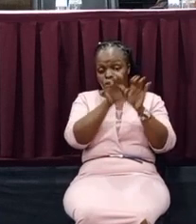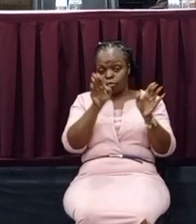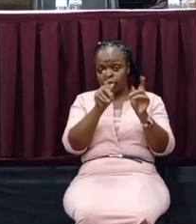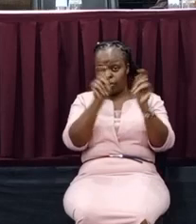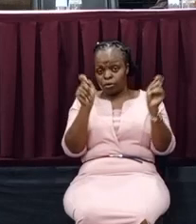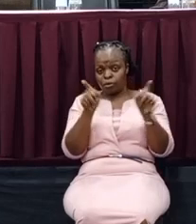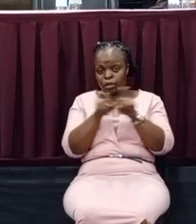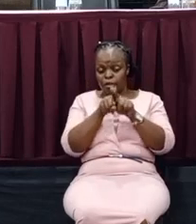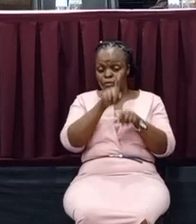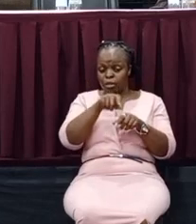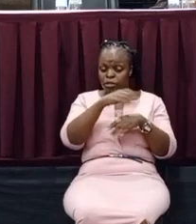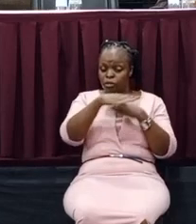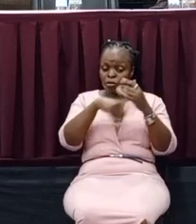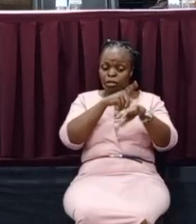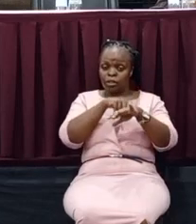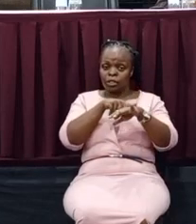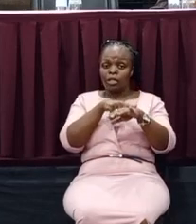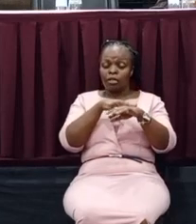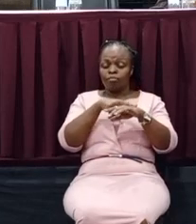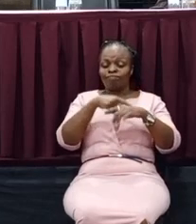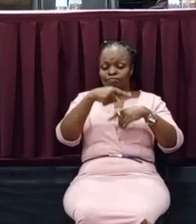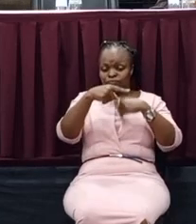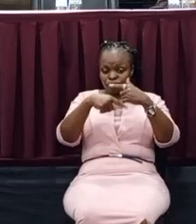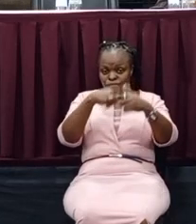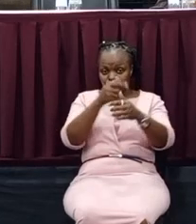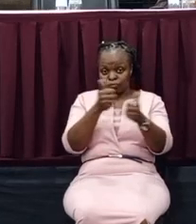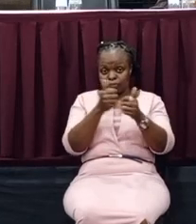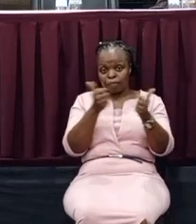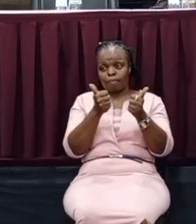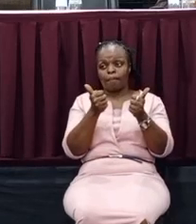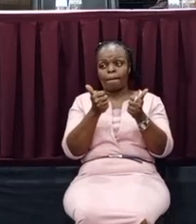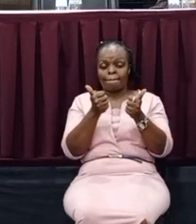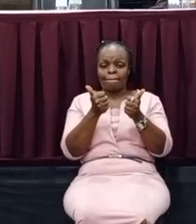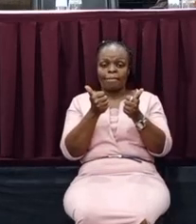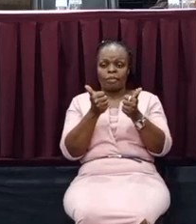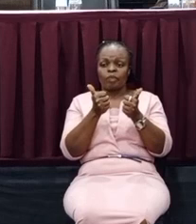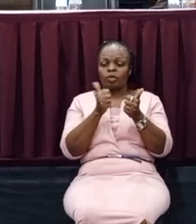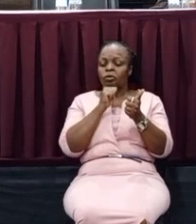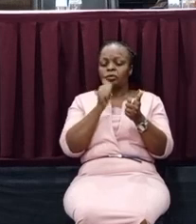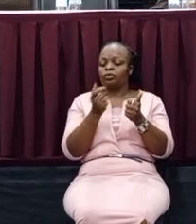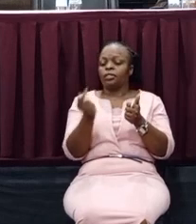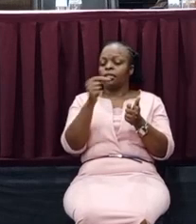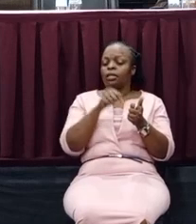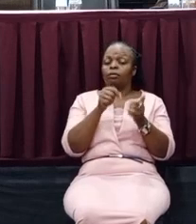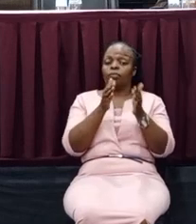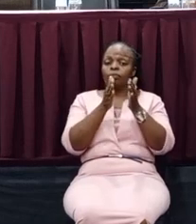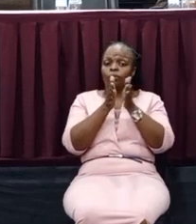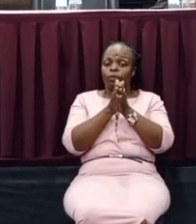must at all times be facilitative. Facilitative. Please don't come with the rumpus and